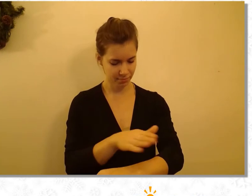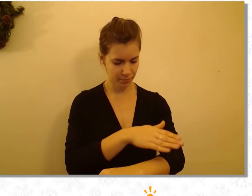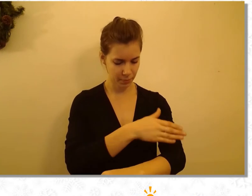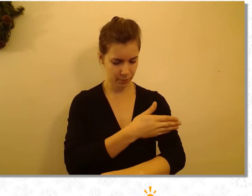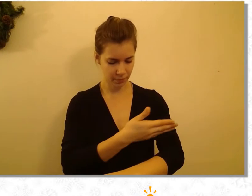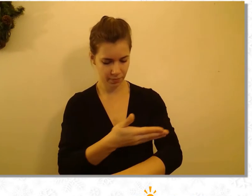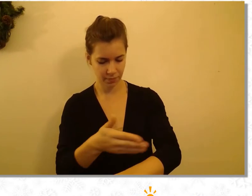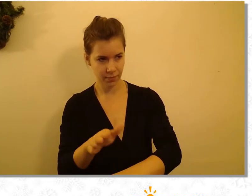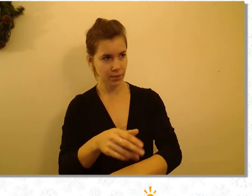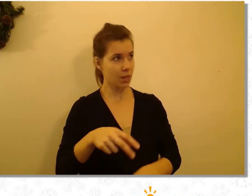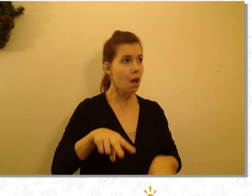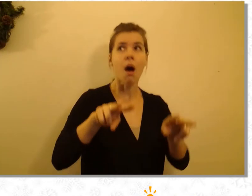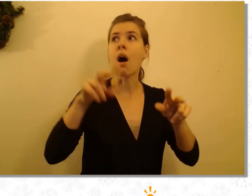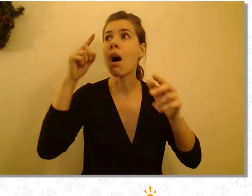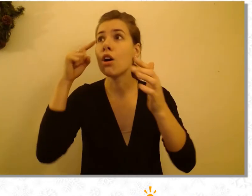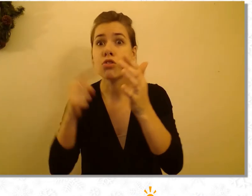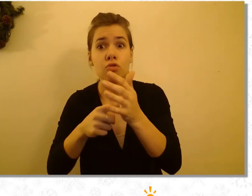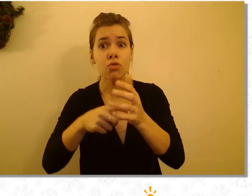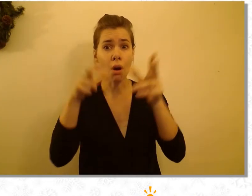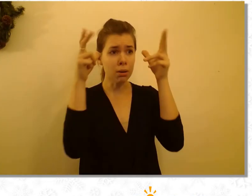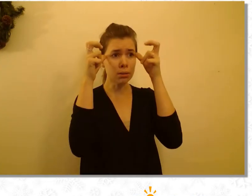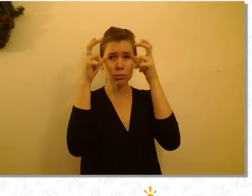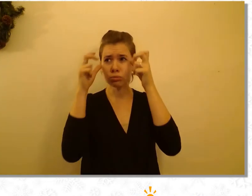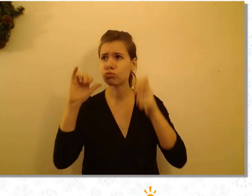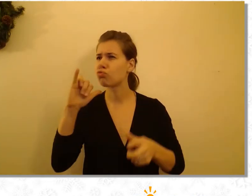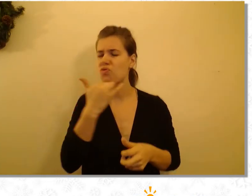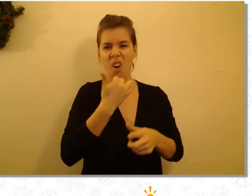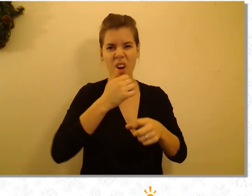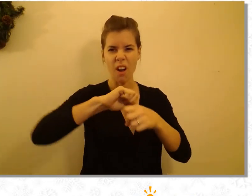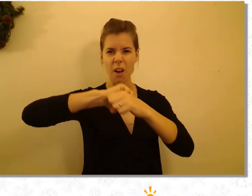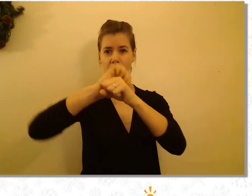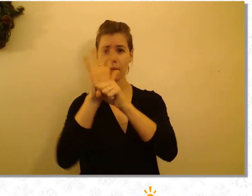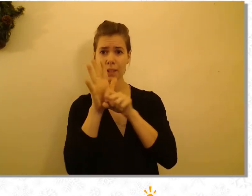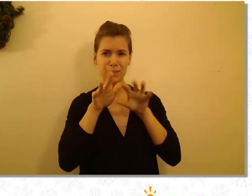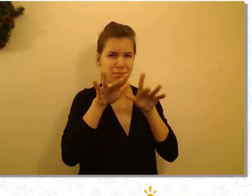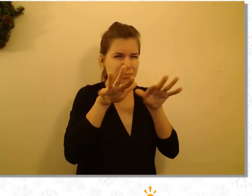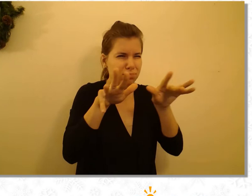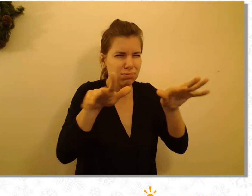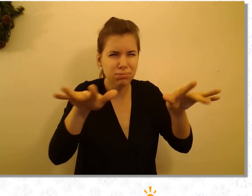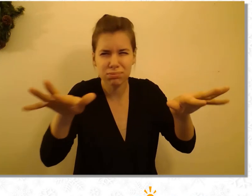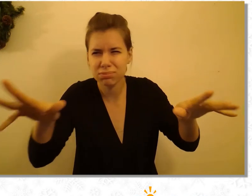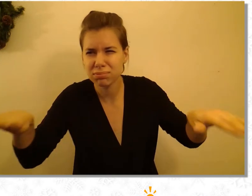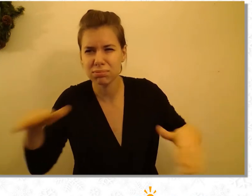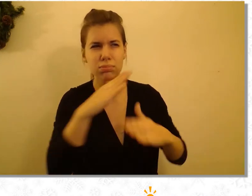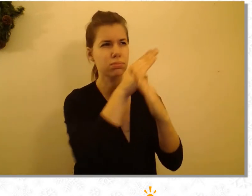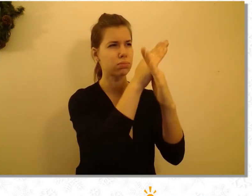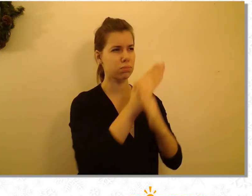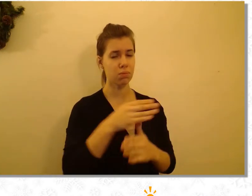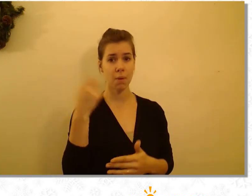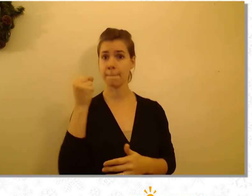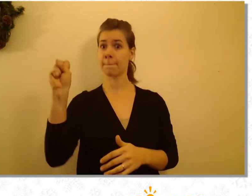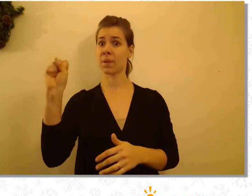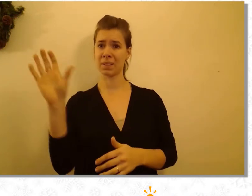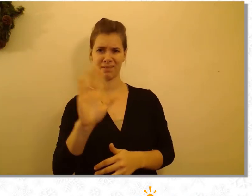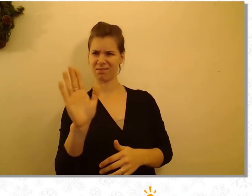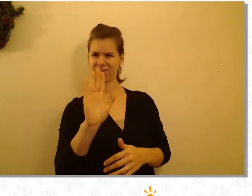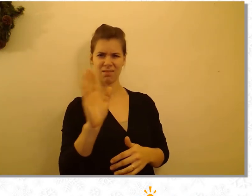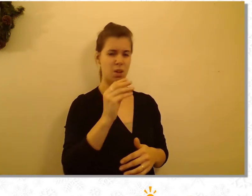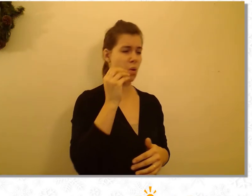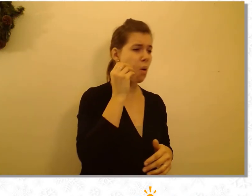Hark, hear them yell, all is not well, virus repel, do not rebel, stay where you dwell, home or